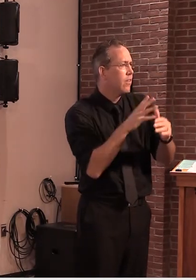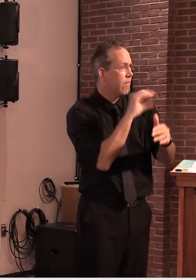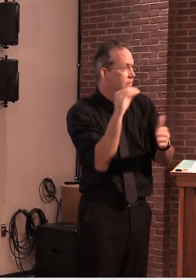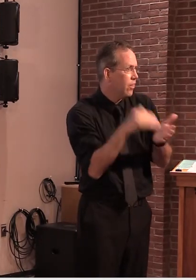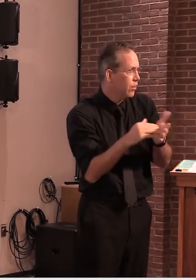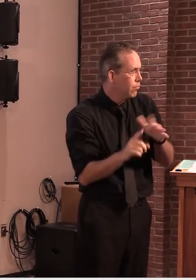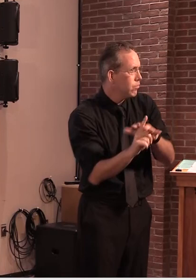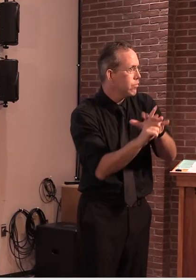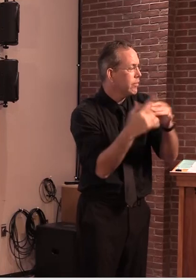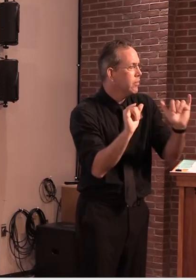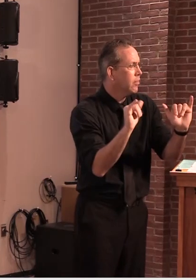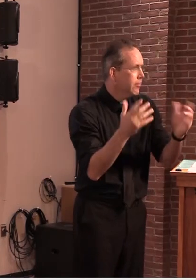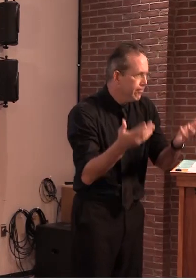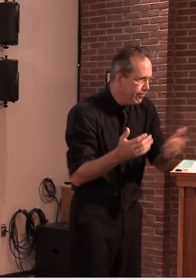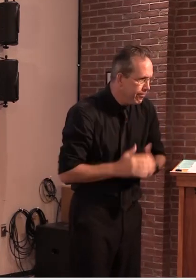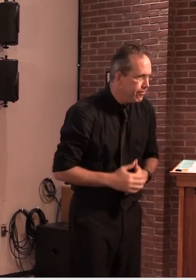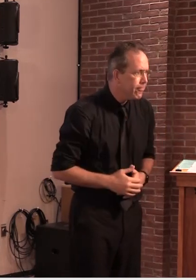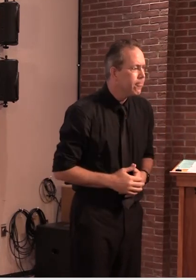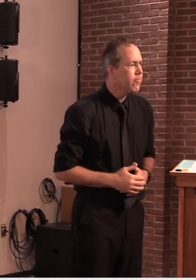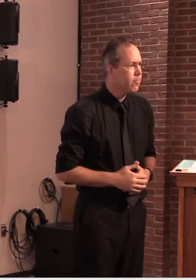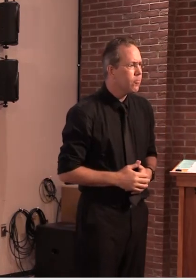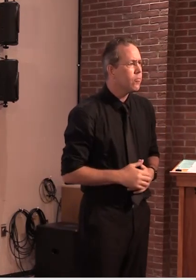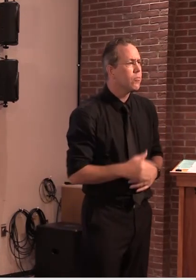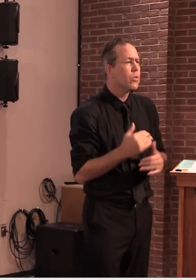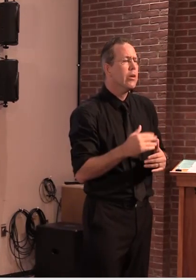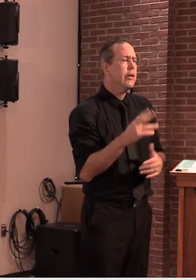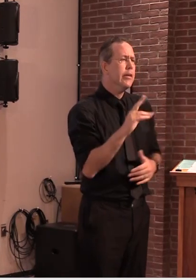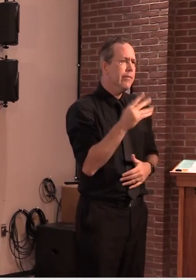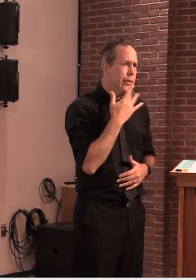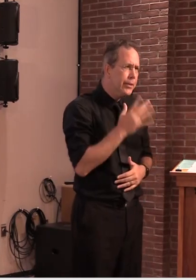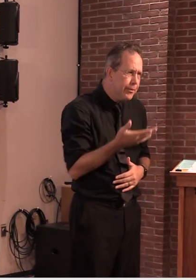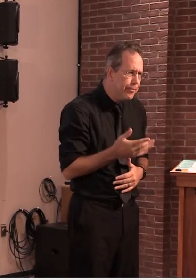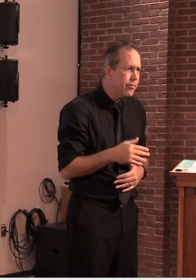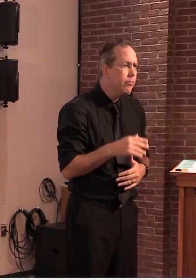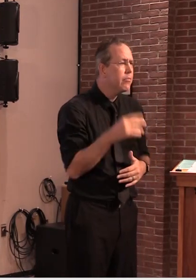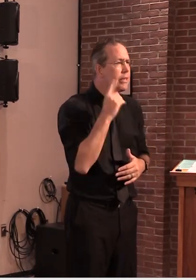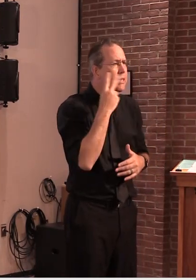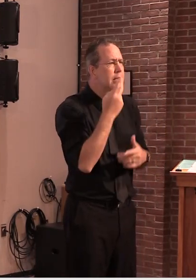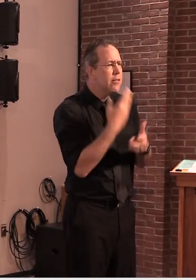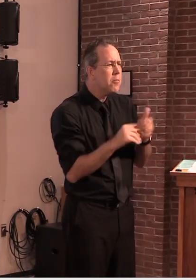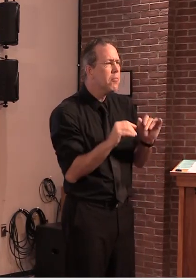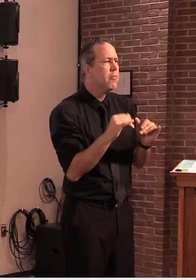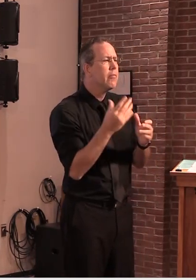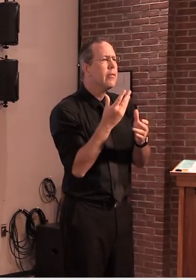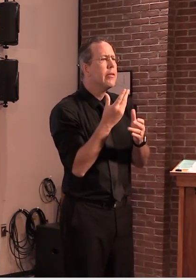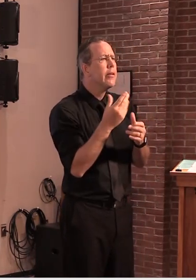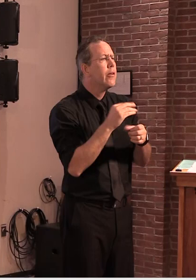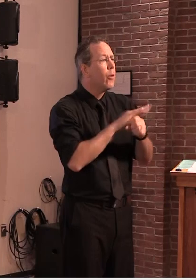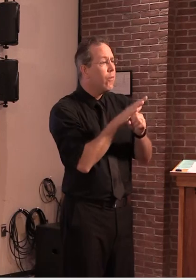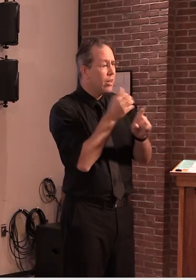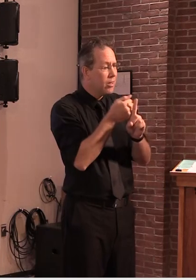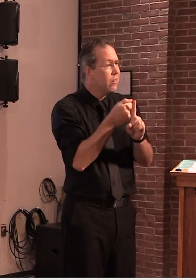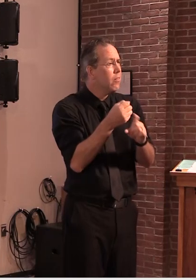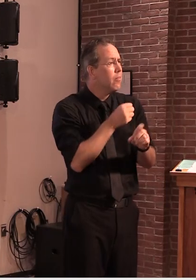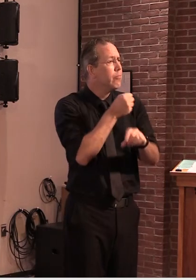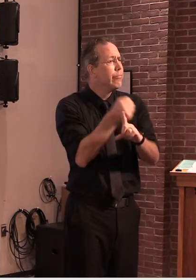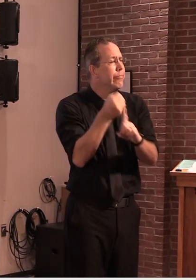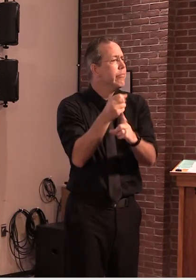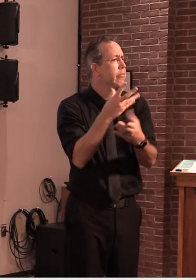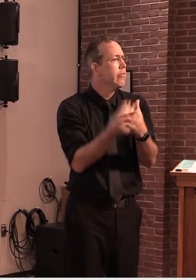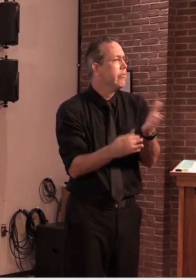Unfortunately, we are continuing to see a steady increase or a steady number of COVID-19 related deaths in the United States.